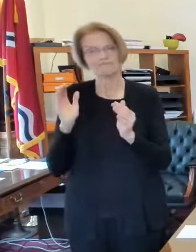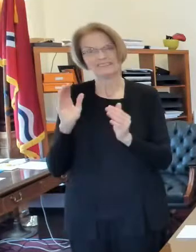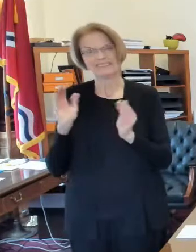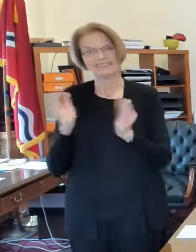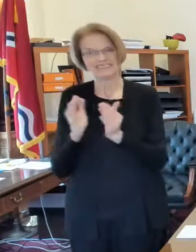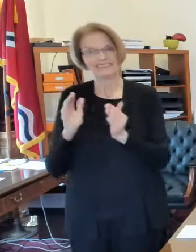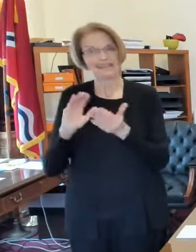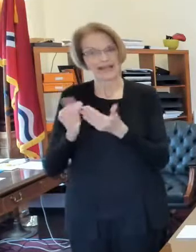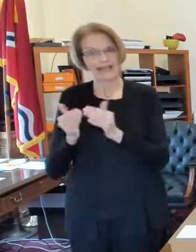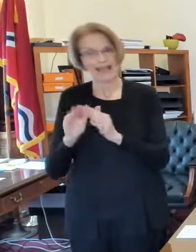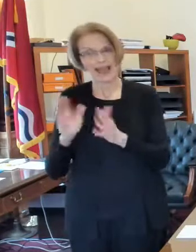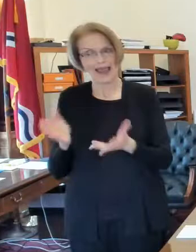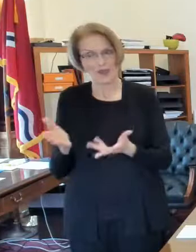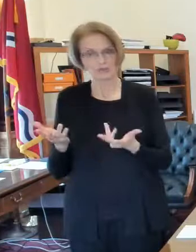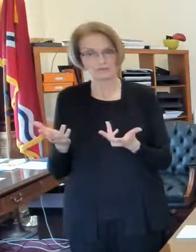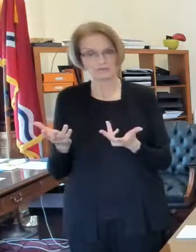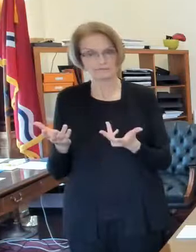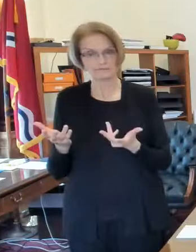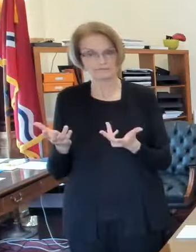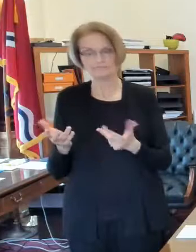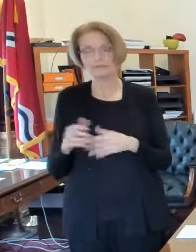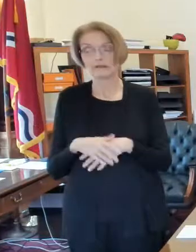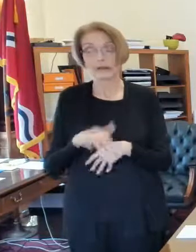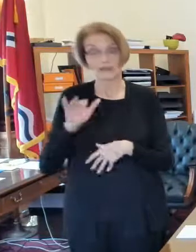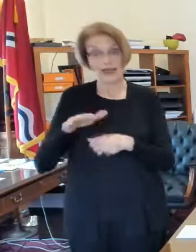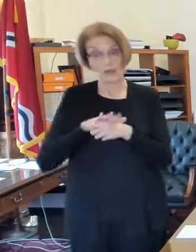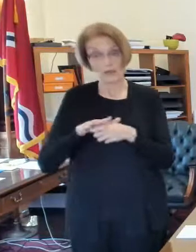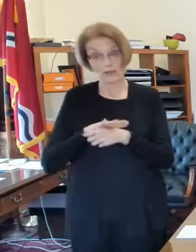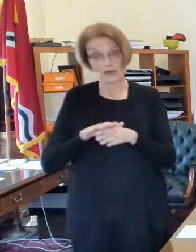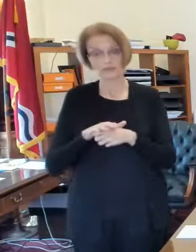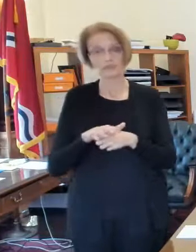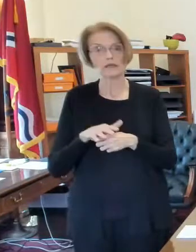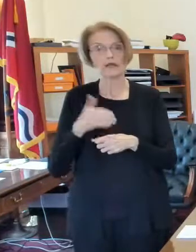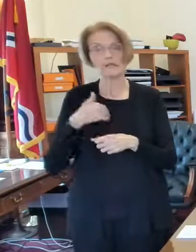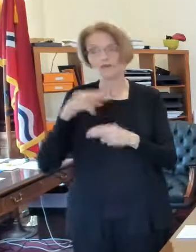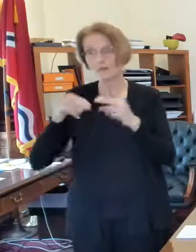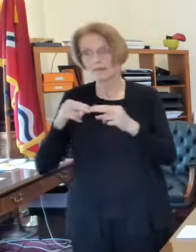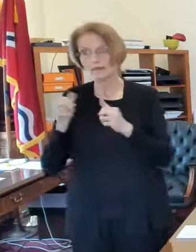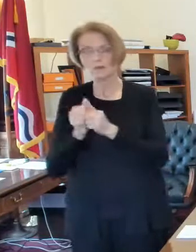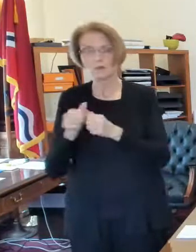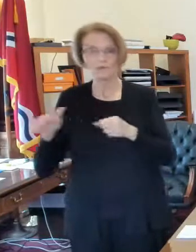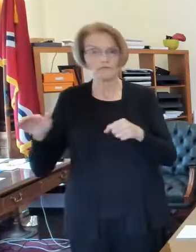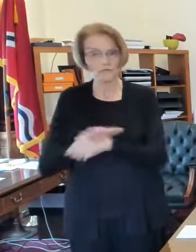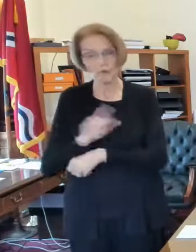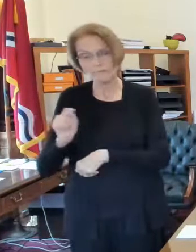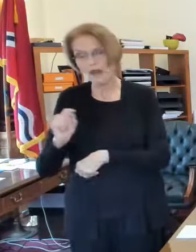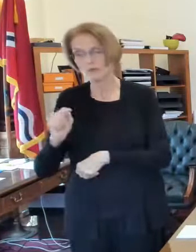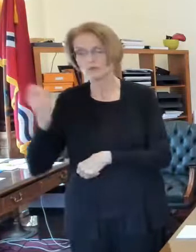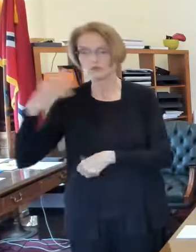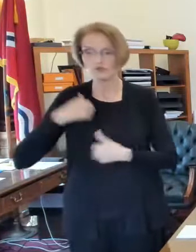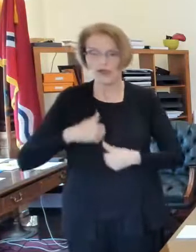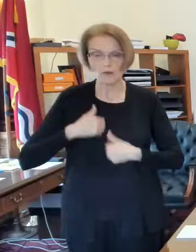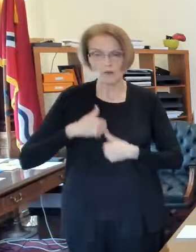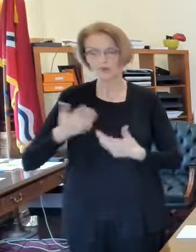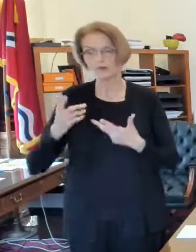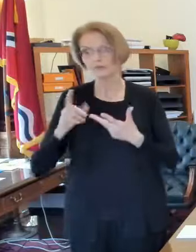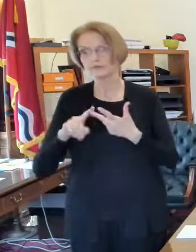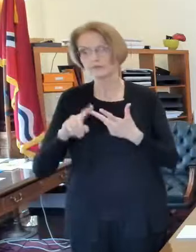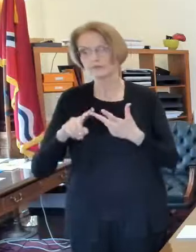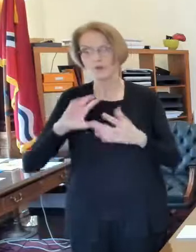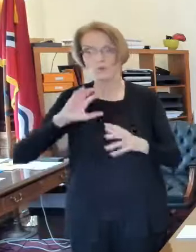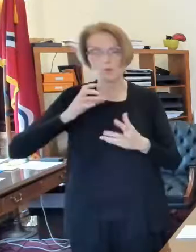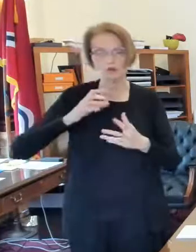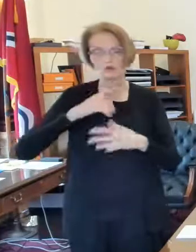in a group setting at that location there are full bathrooms showers there's washer and dryers